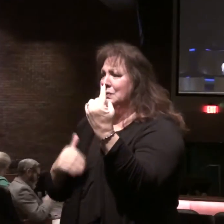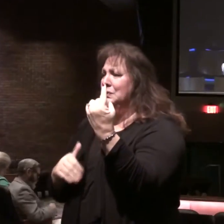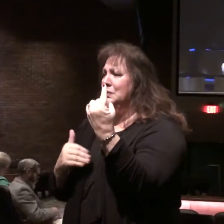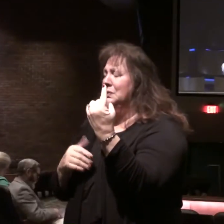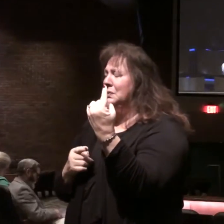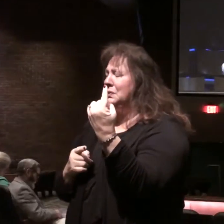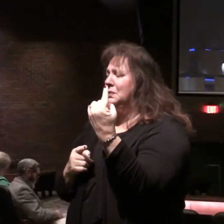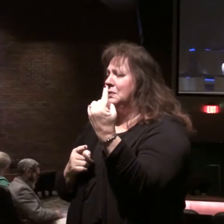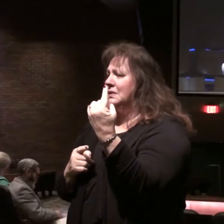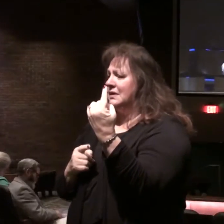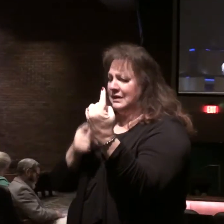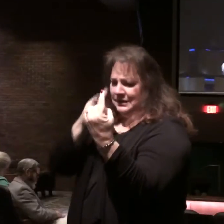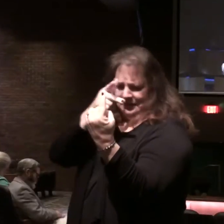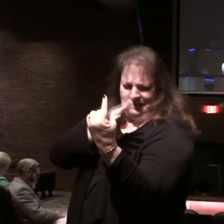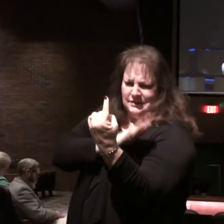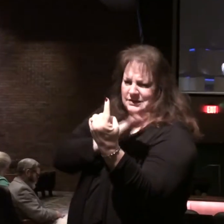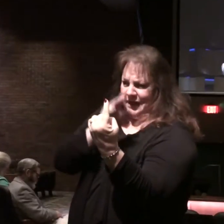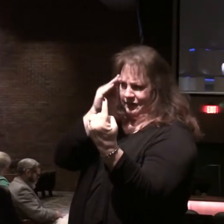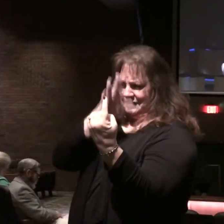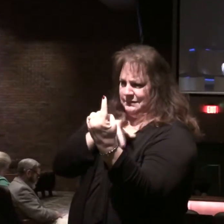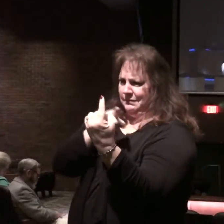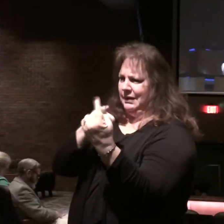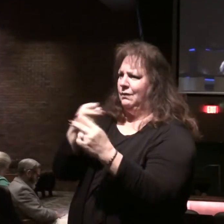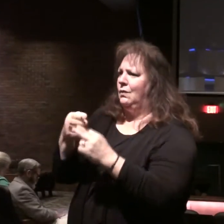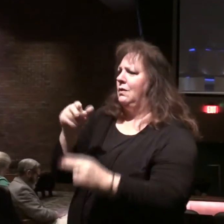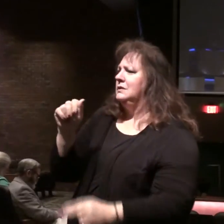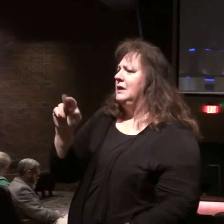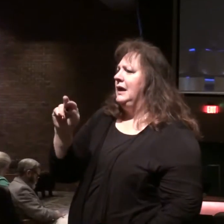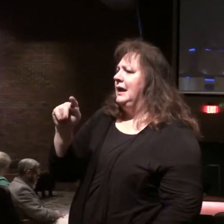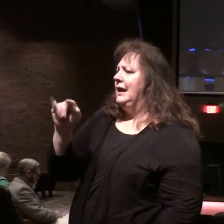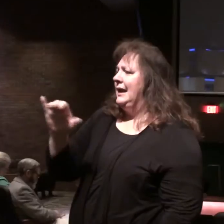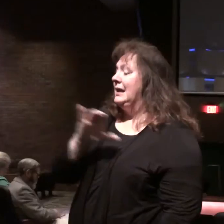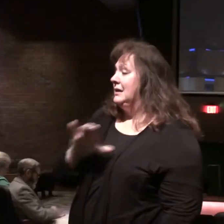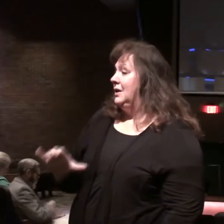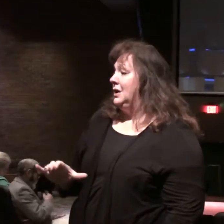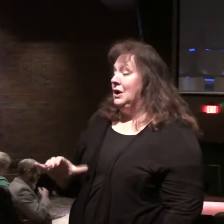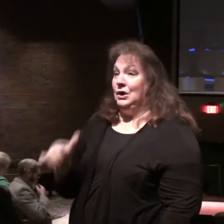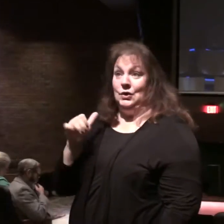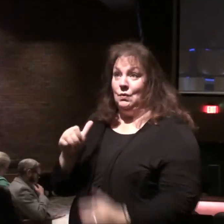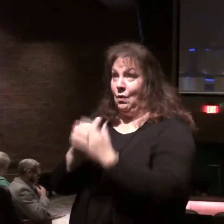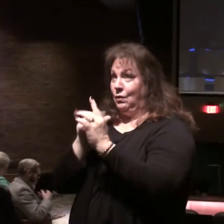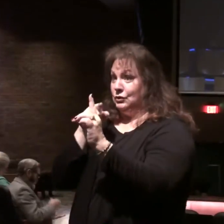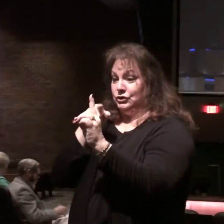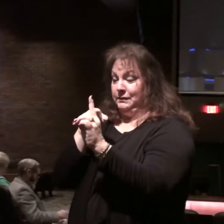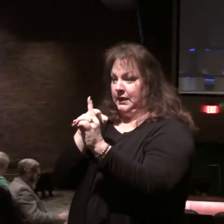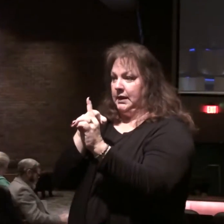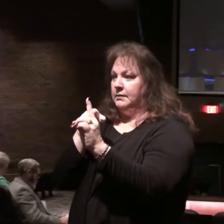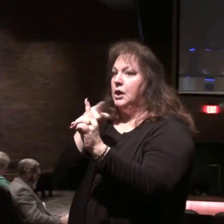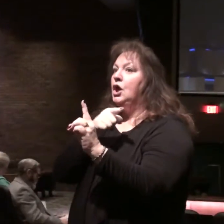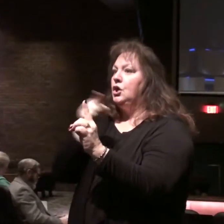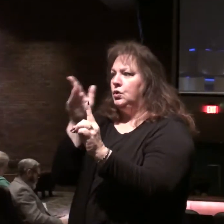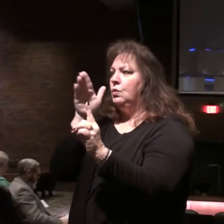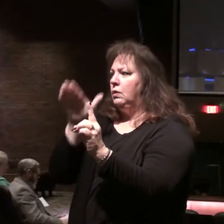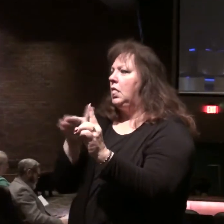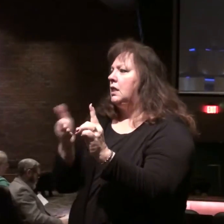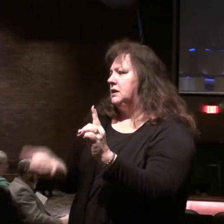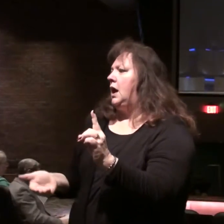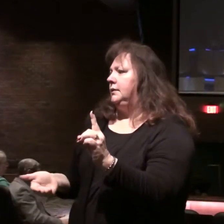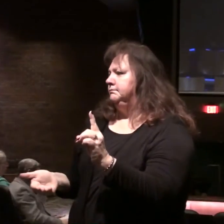the devil's man, the antichrist. And anyone who won't worship him must die.